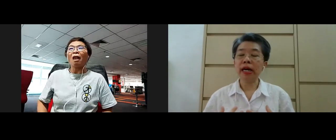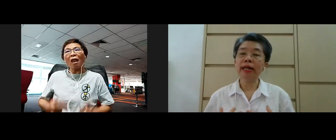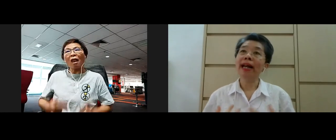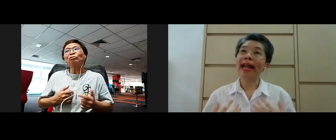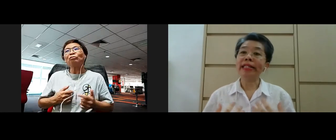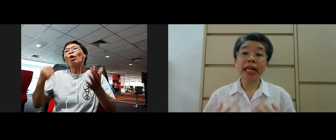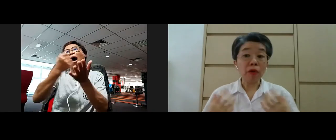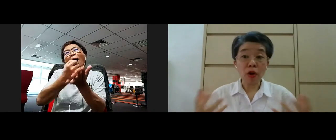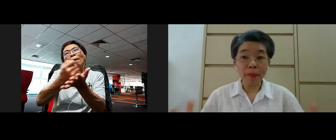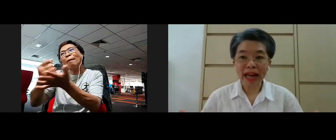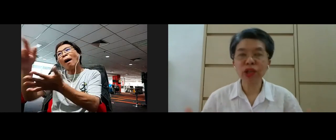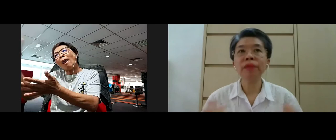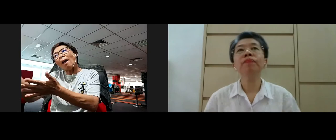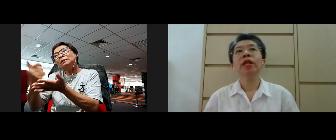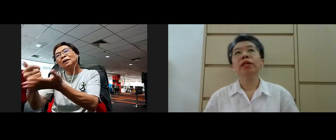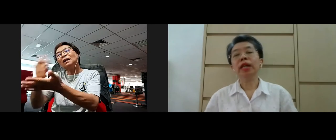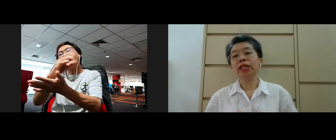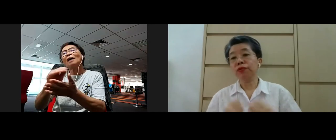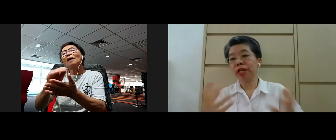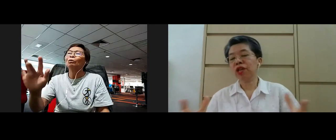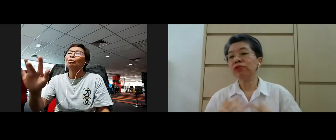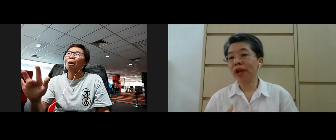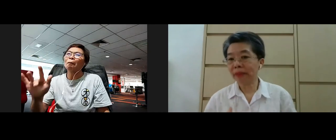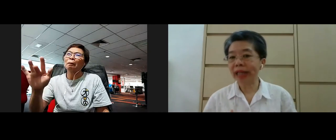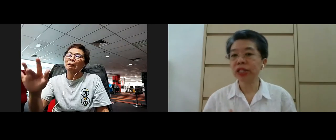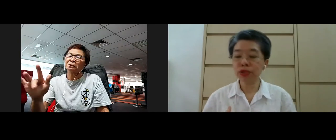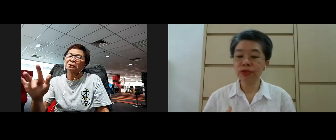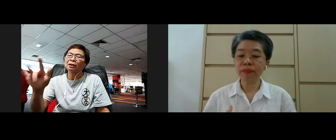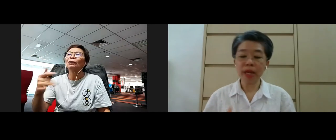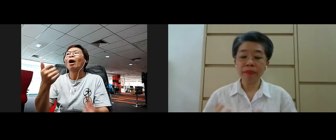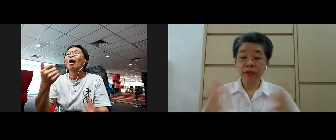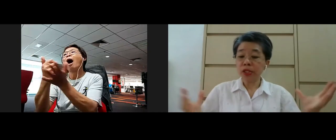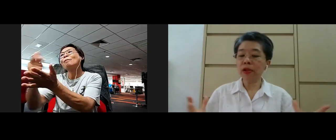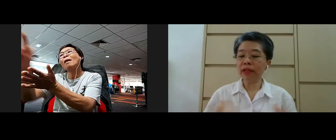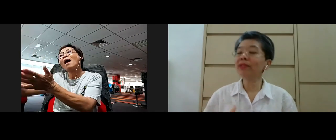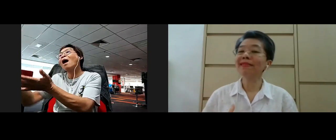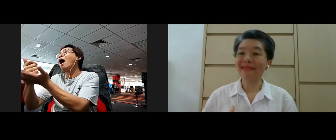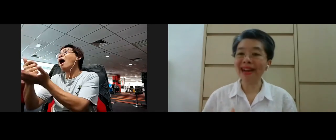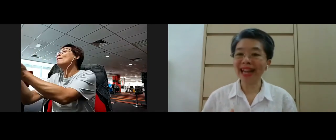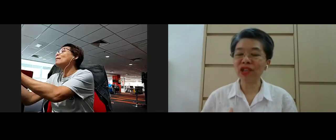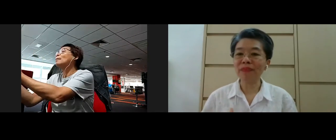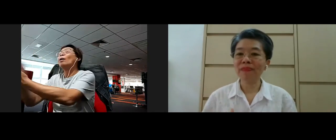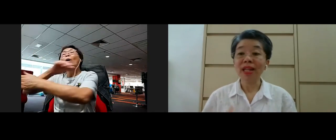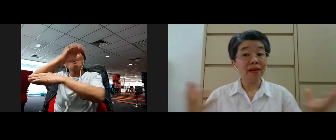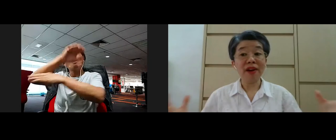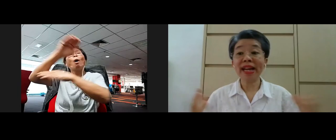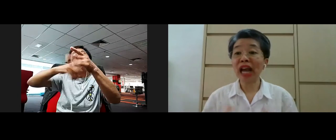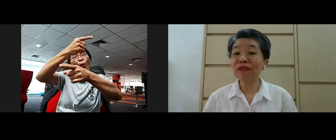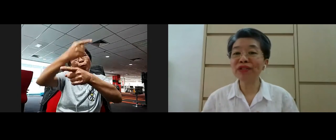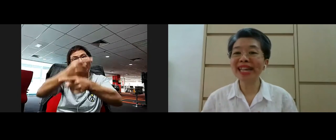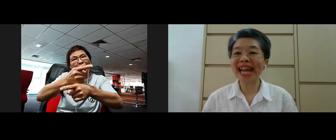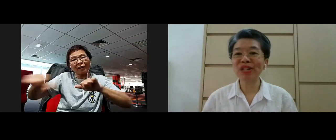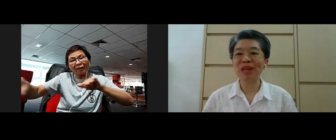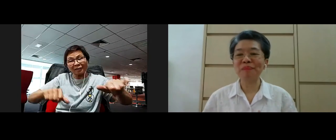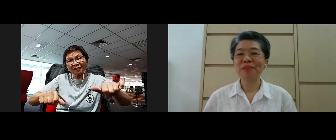and then our compassion yeah to reach out to help others too yeah it's all under right action right